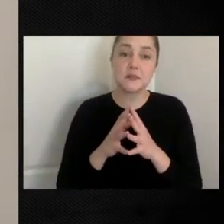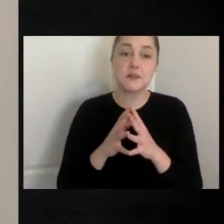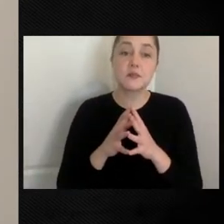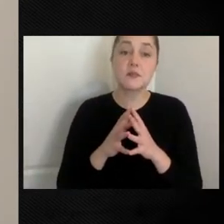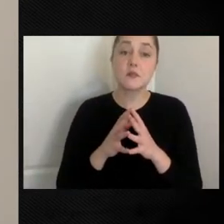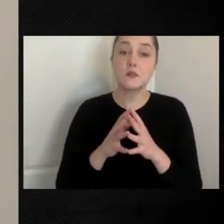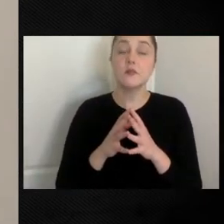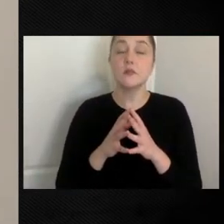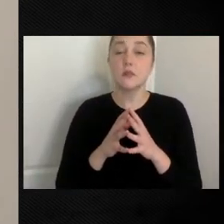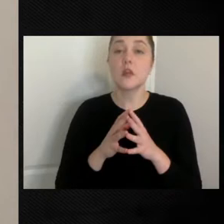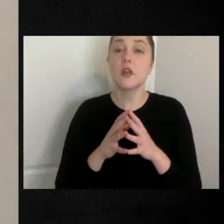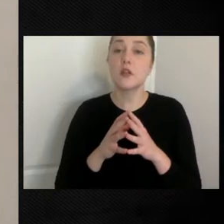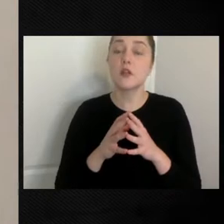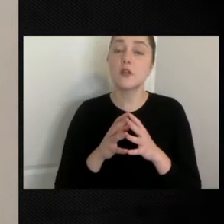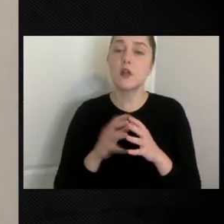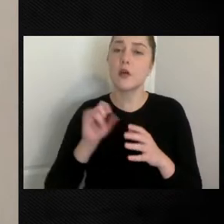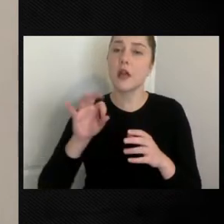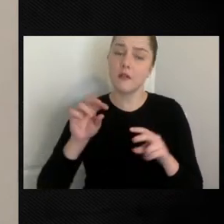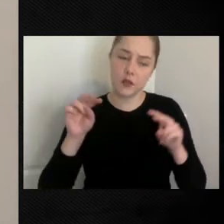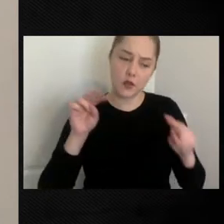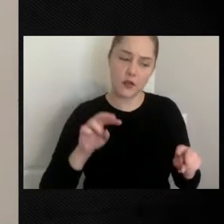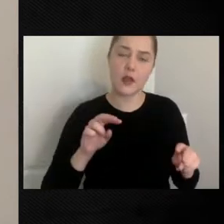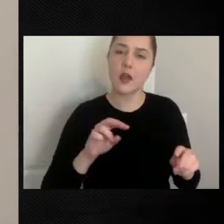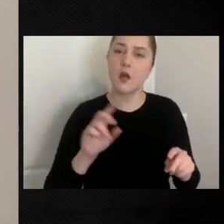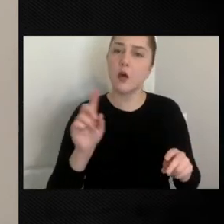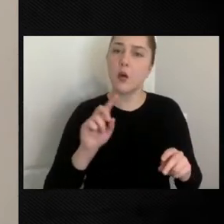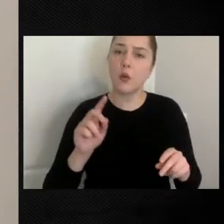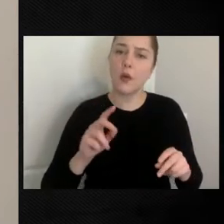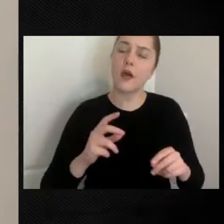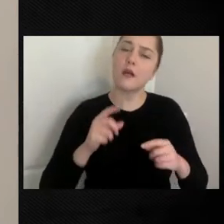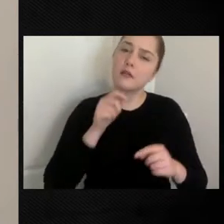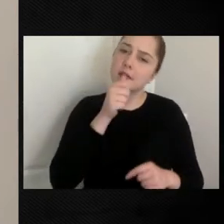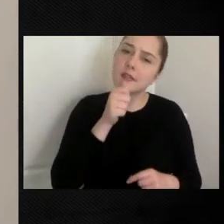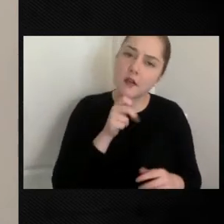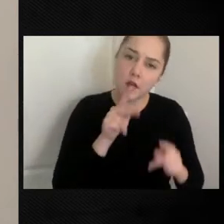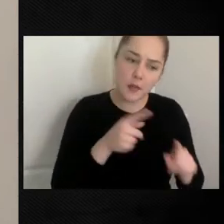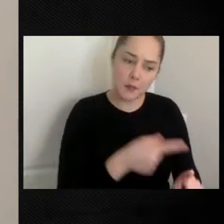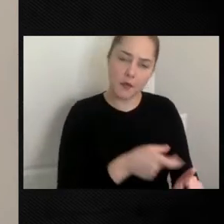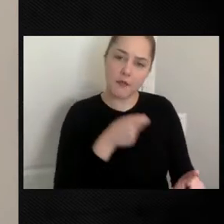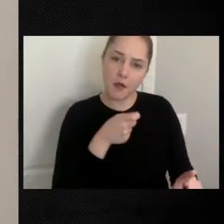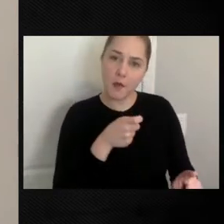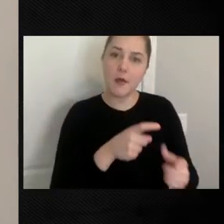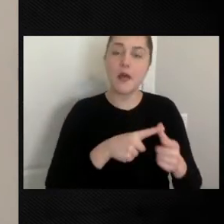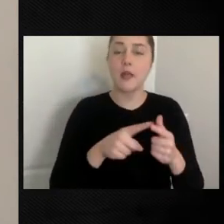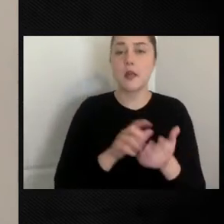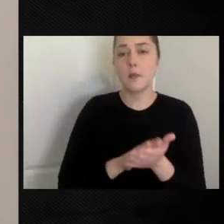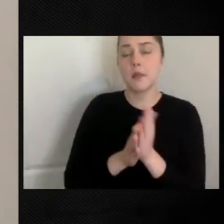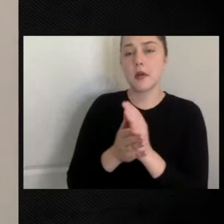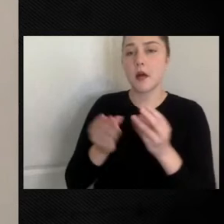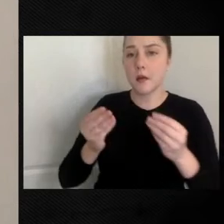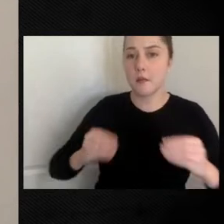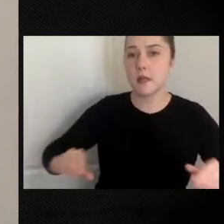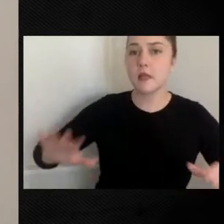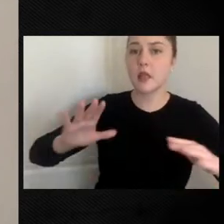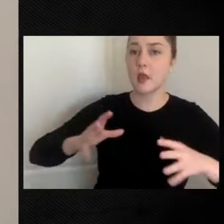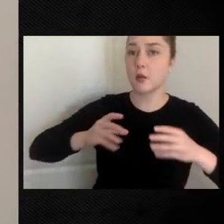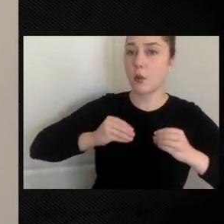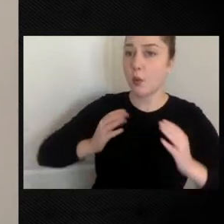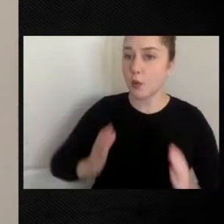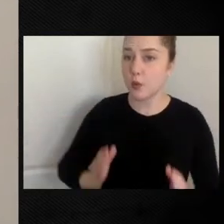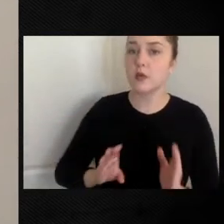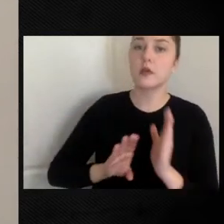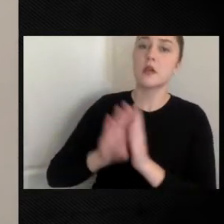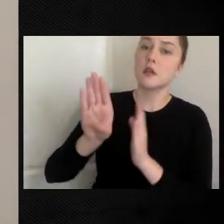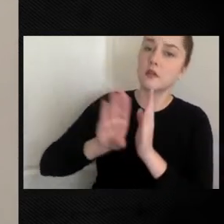where a downtrodden people have come from to be land owners and developers and